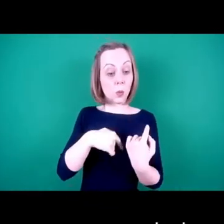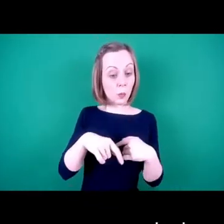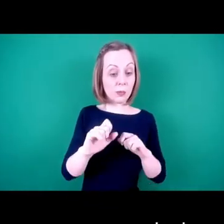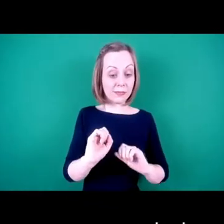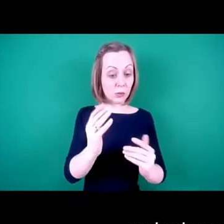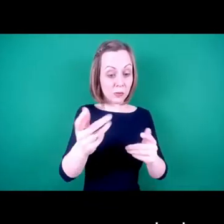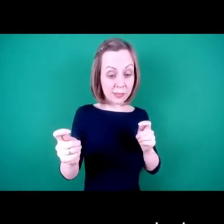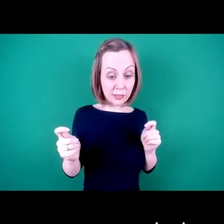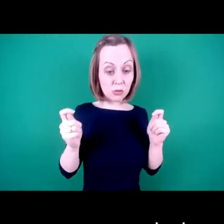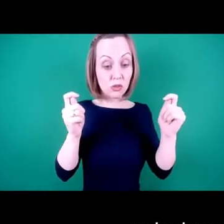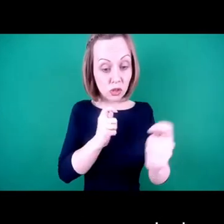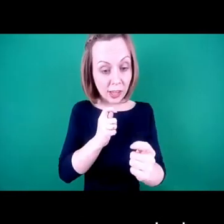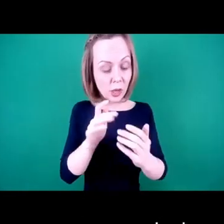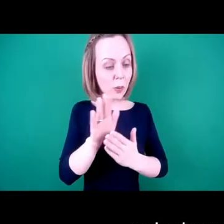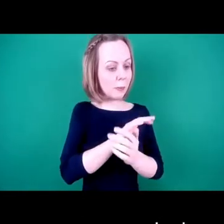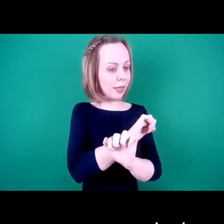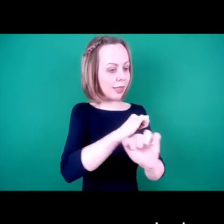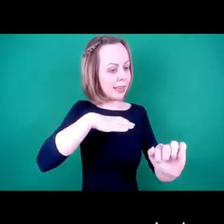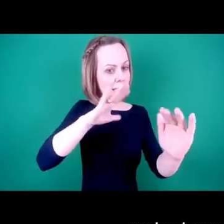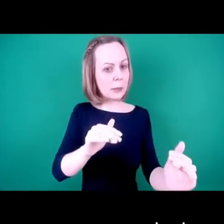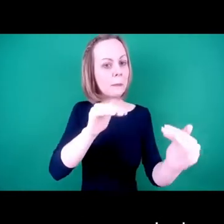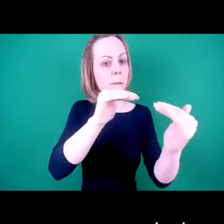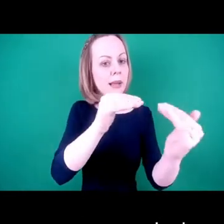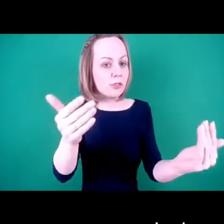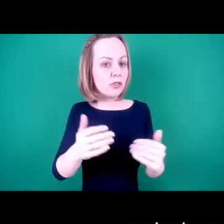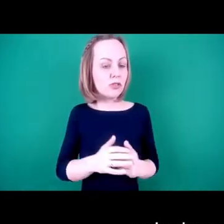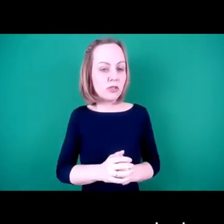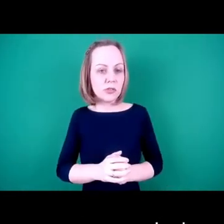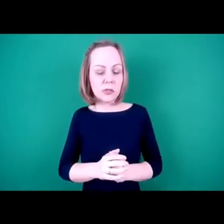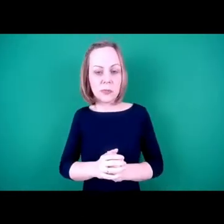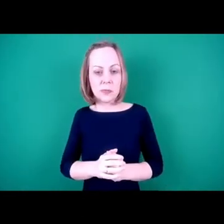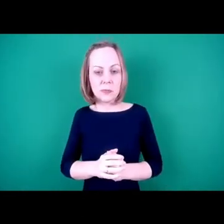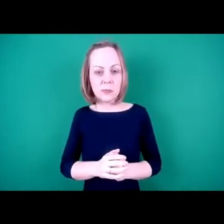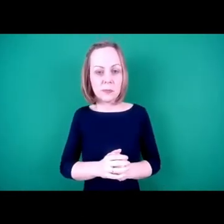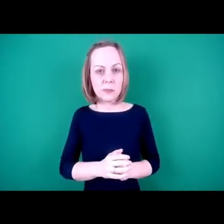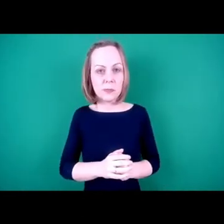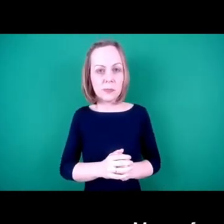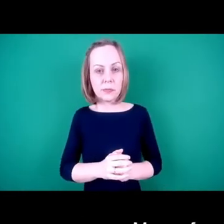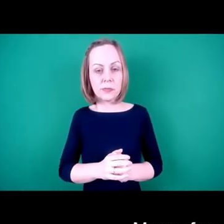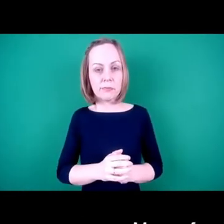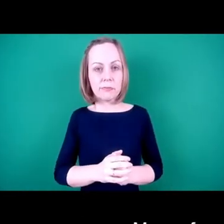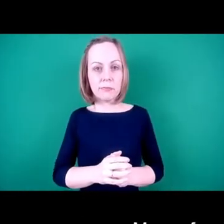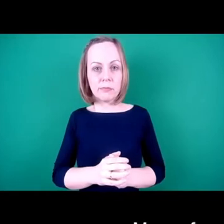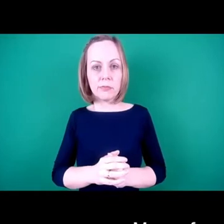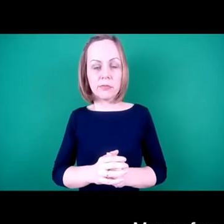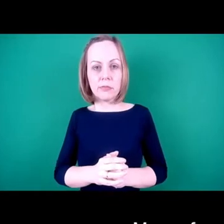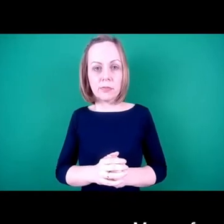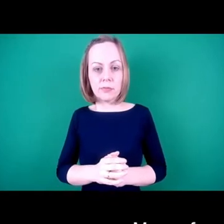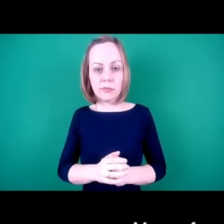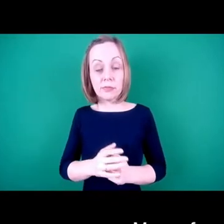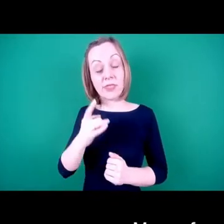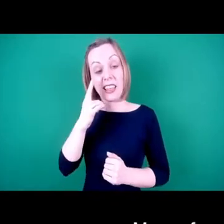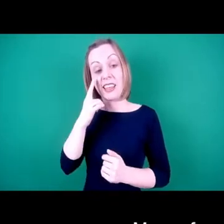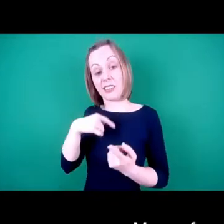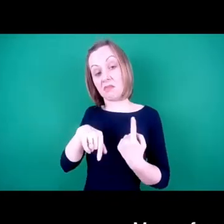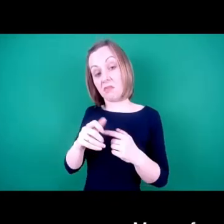we've been able to meet new needs of people that we support. Many of us, I think it would be